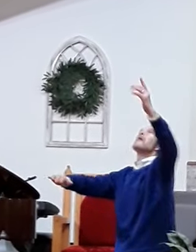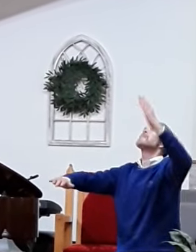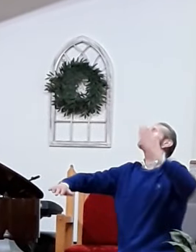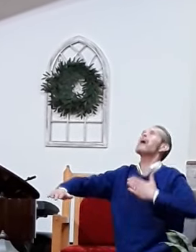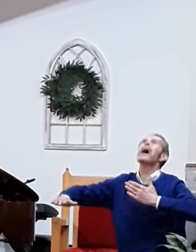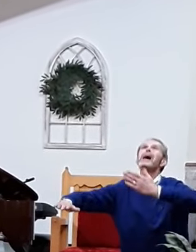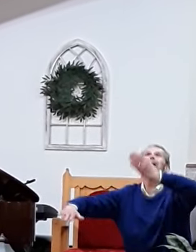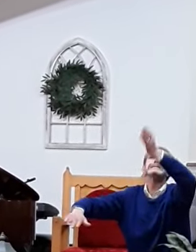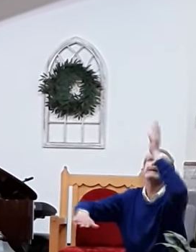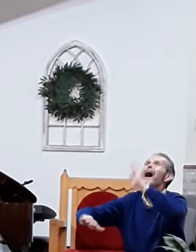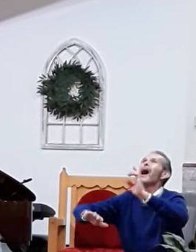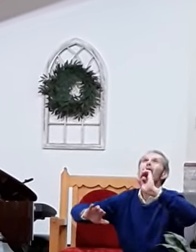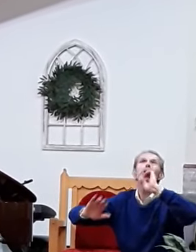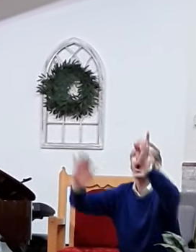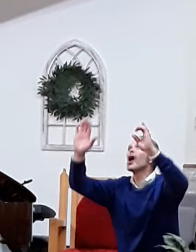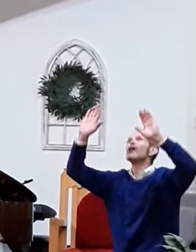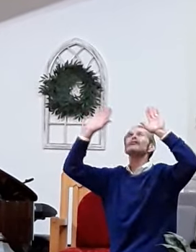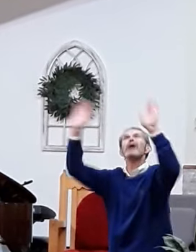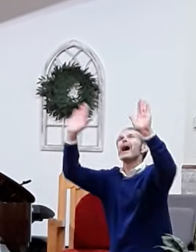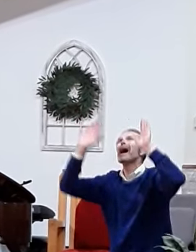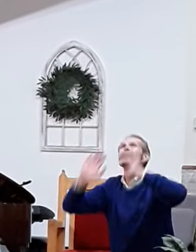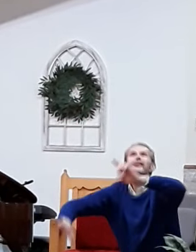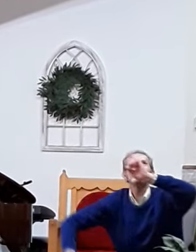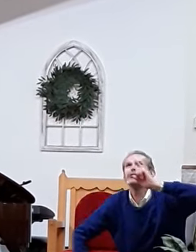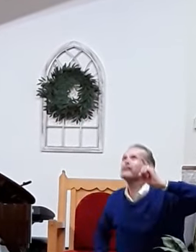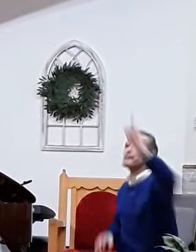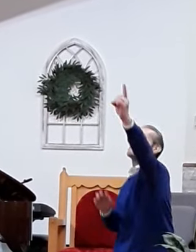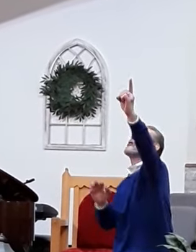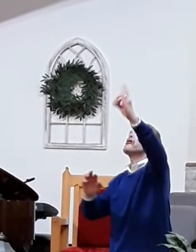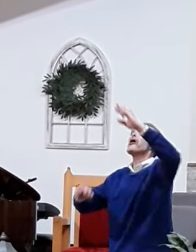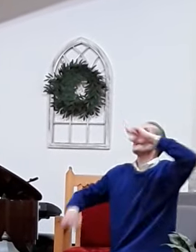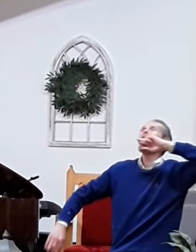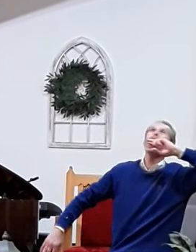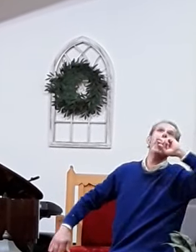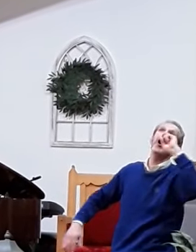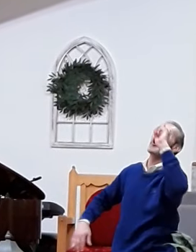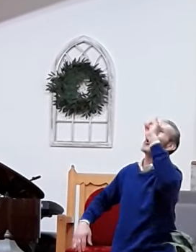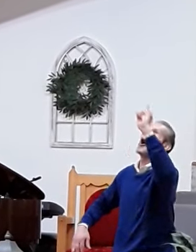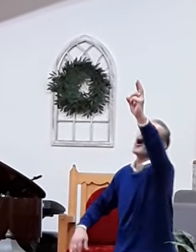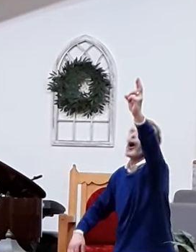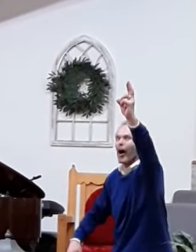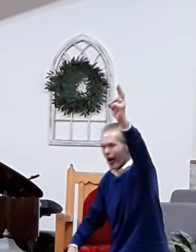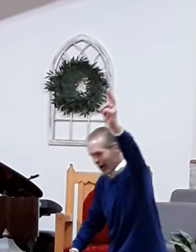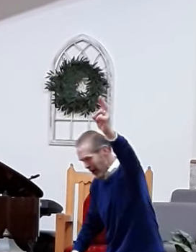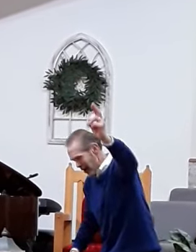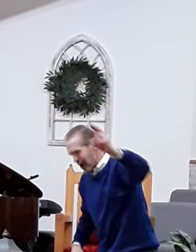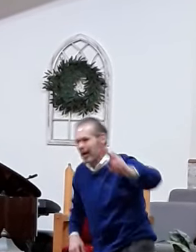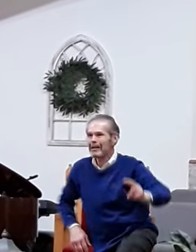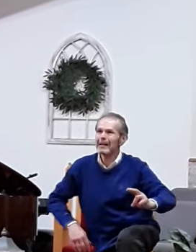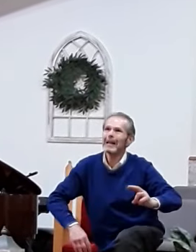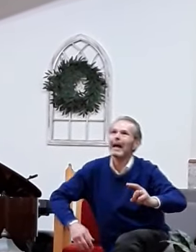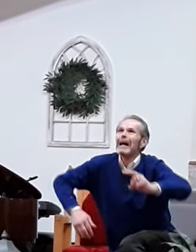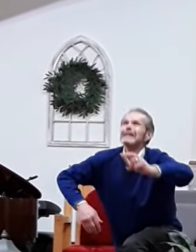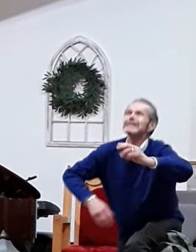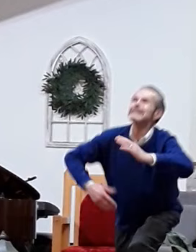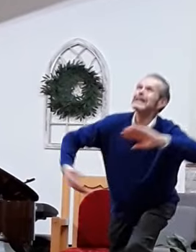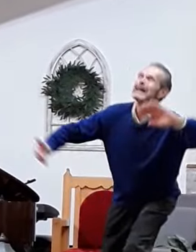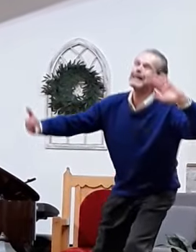my God, how great Thou art. Then sings